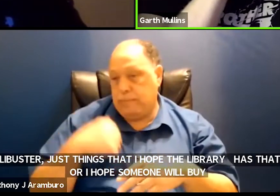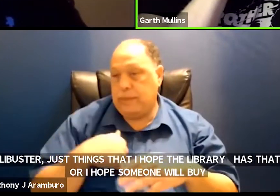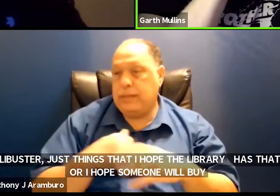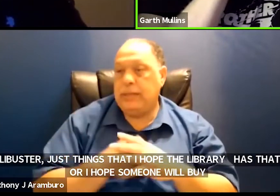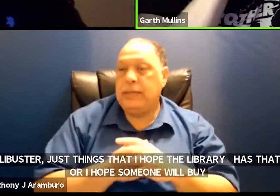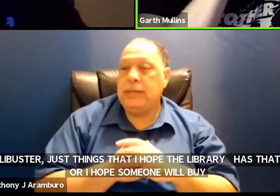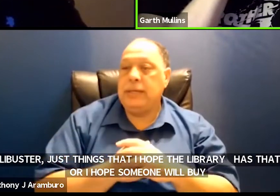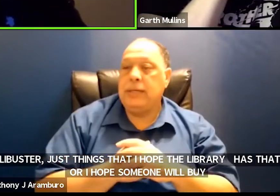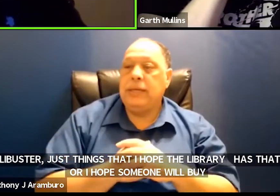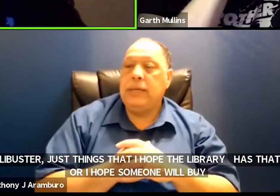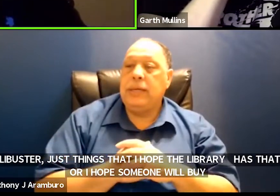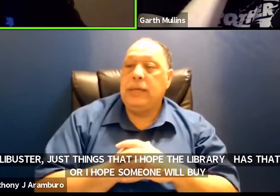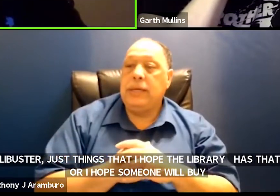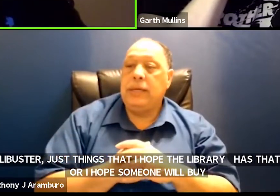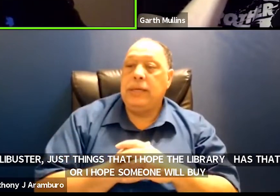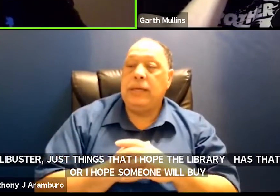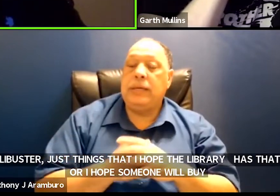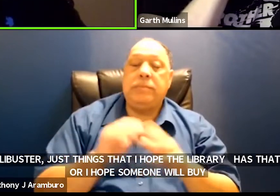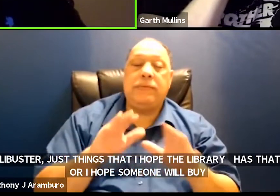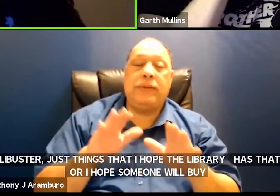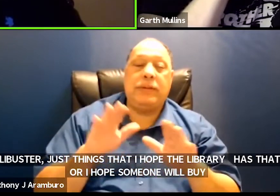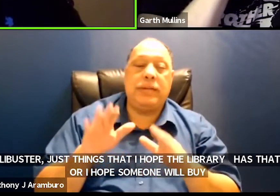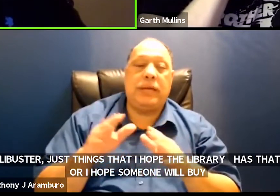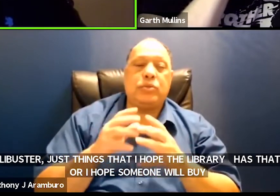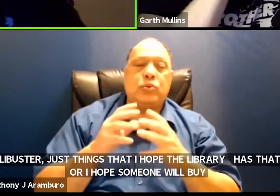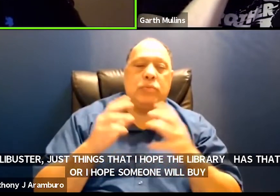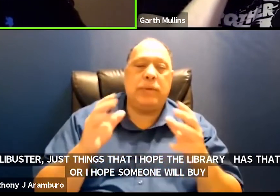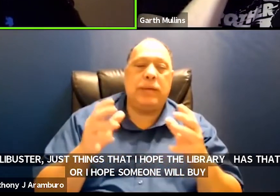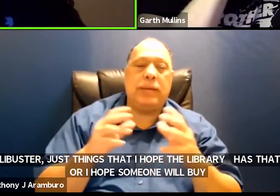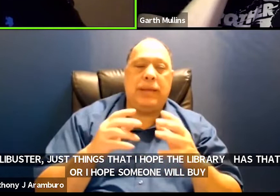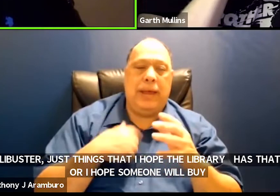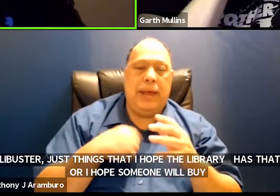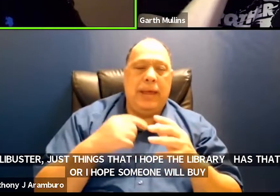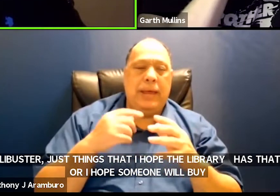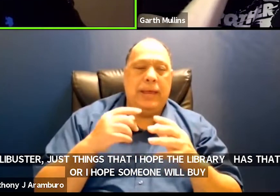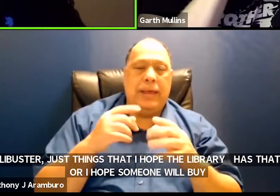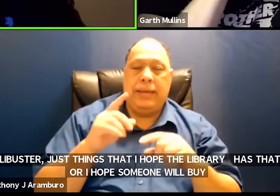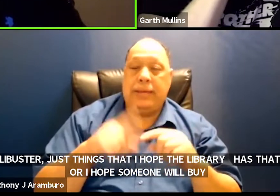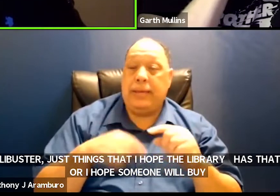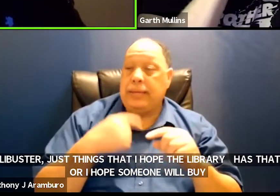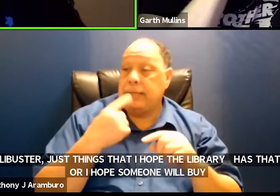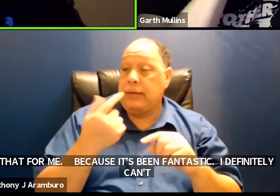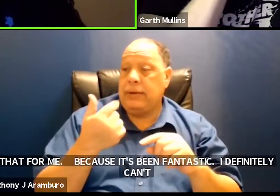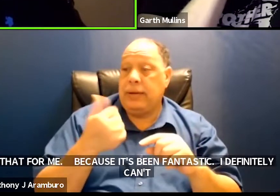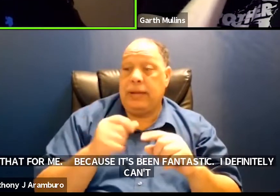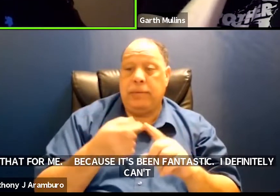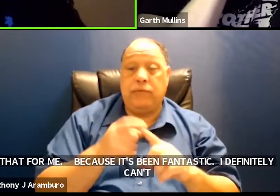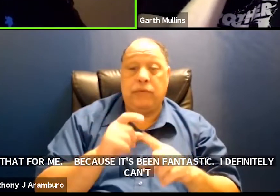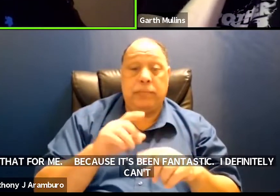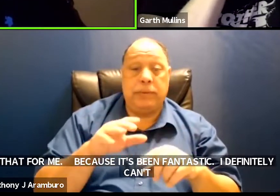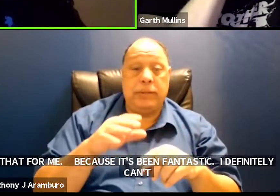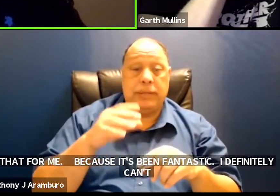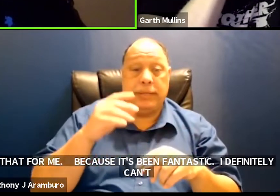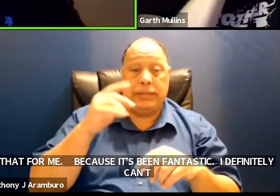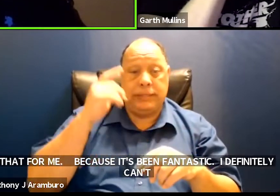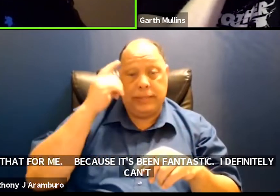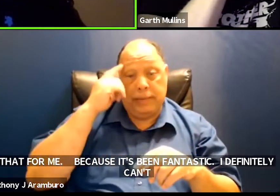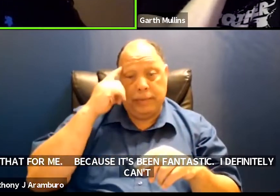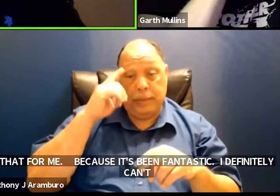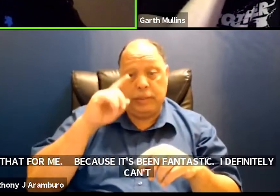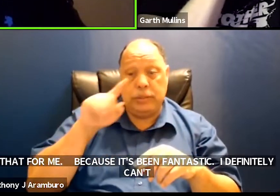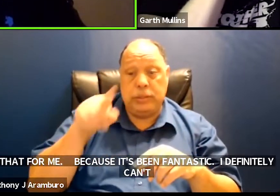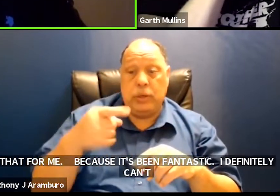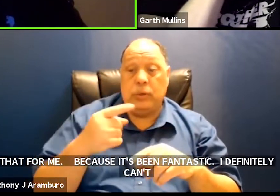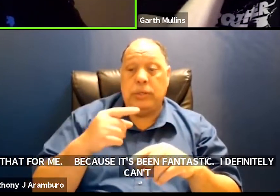um because it's being fantastic so many i i definitely can't tell you any of them off the top of my head i mean it's only quarter quarter